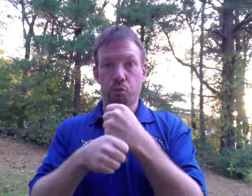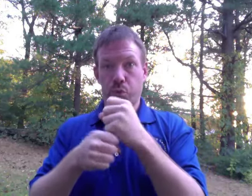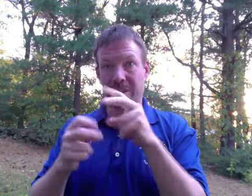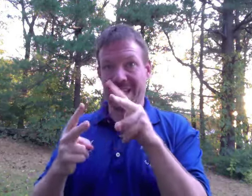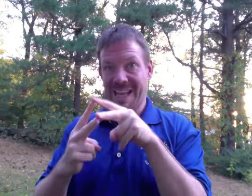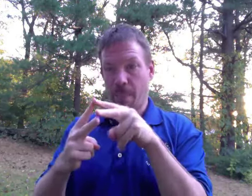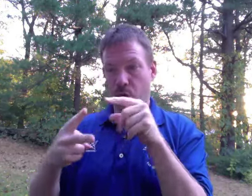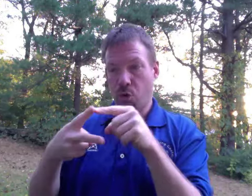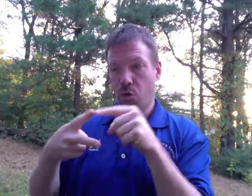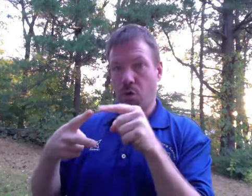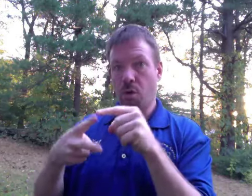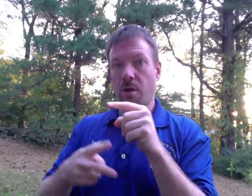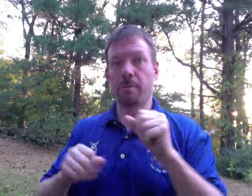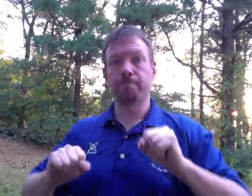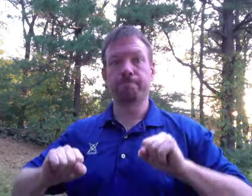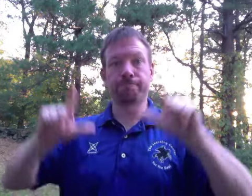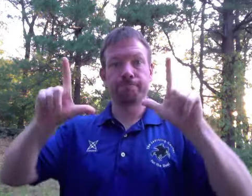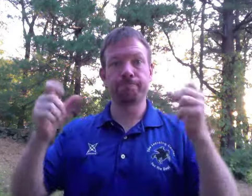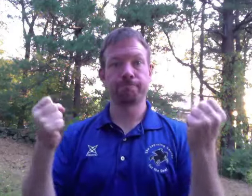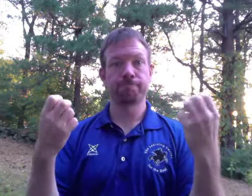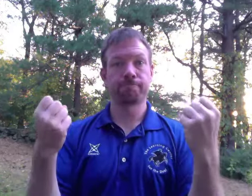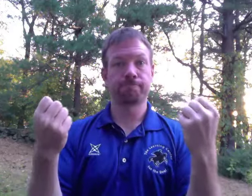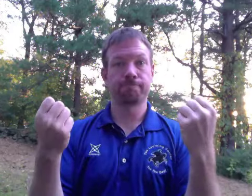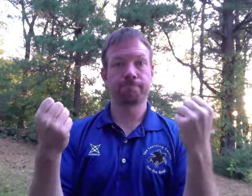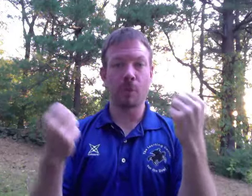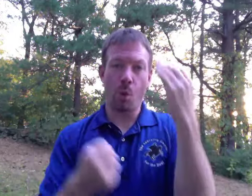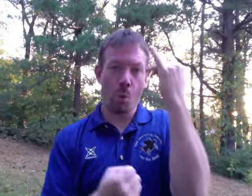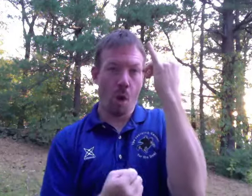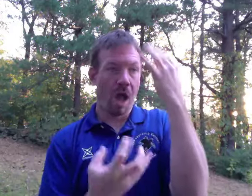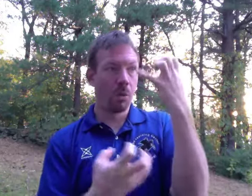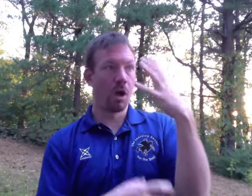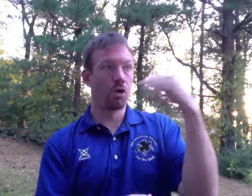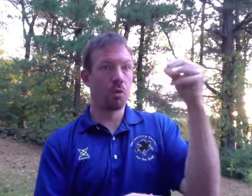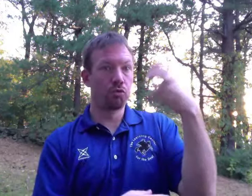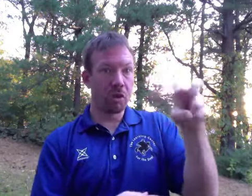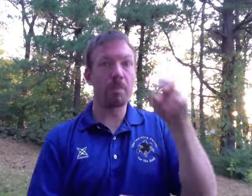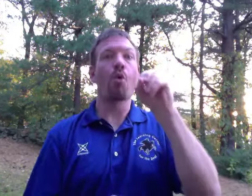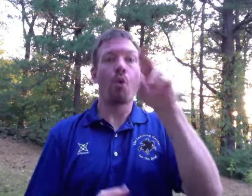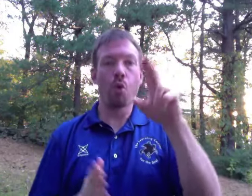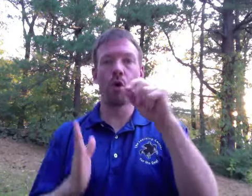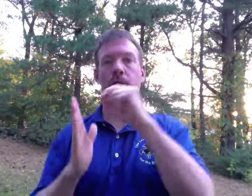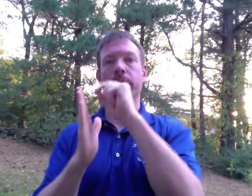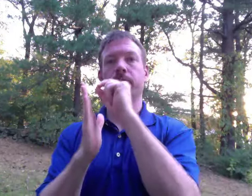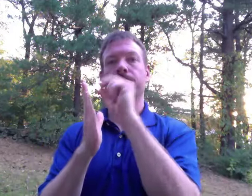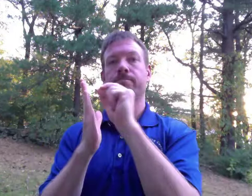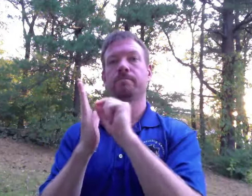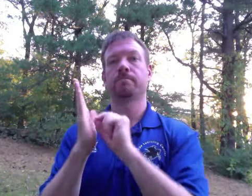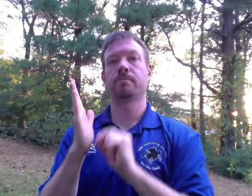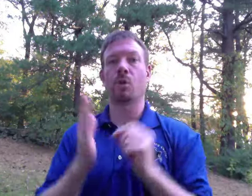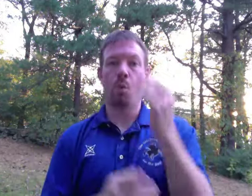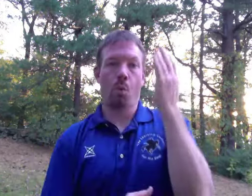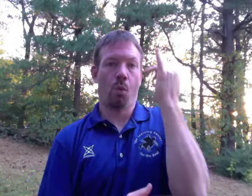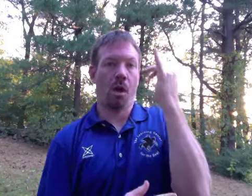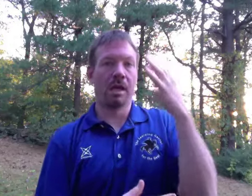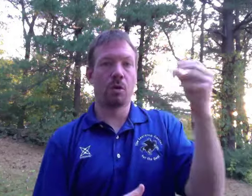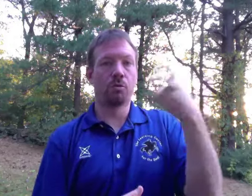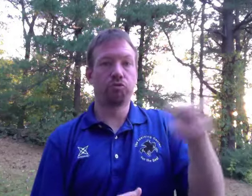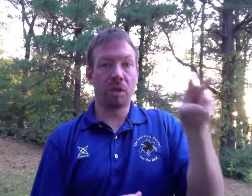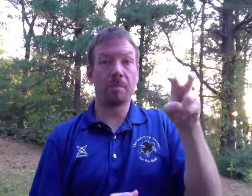Students must either produce a vlog explaining why they should be selected to go on the trip to China or a written